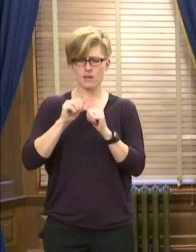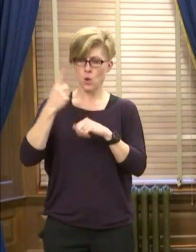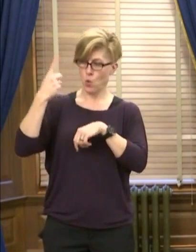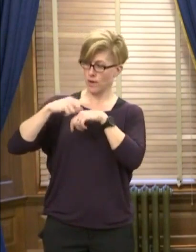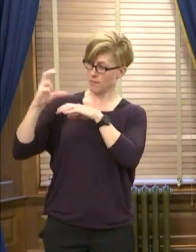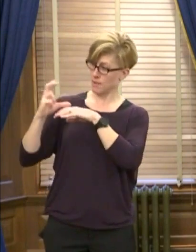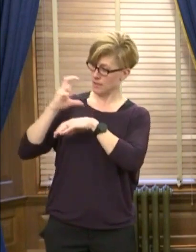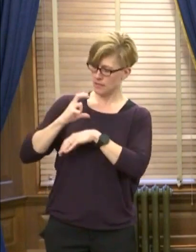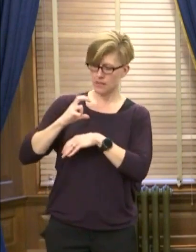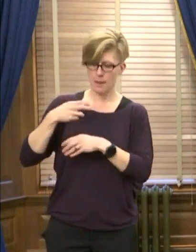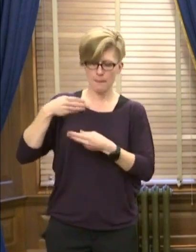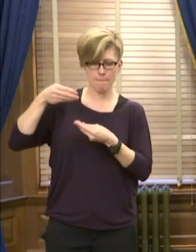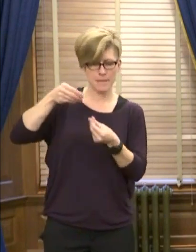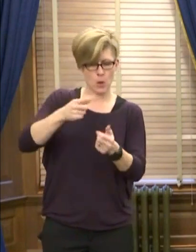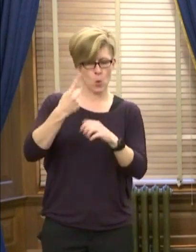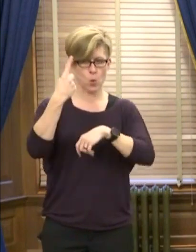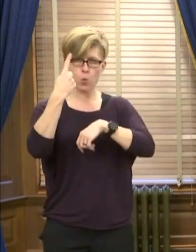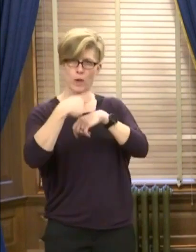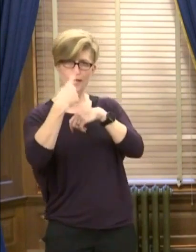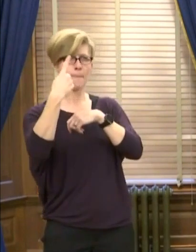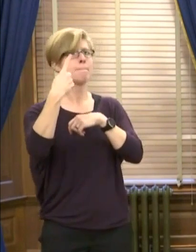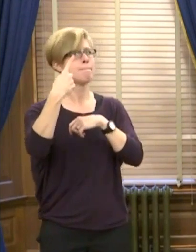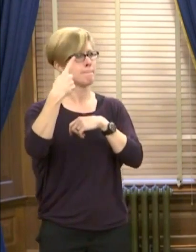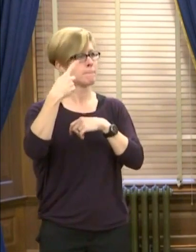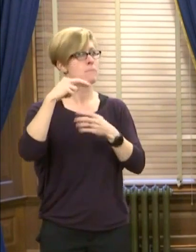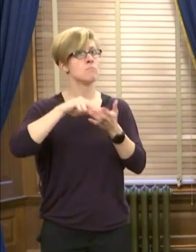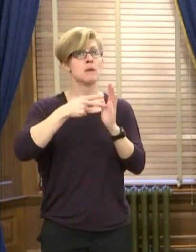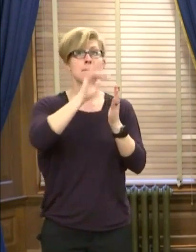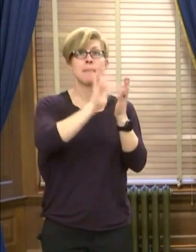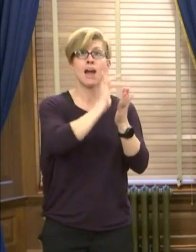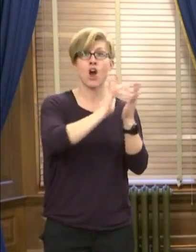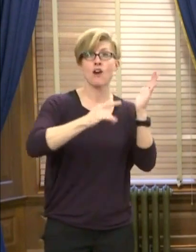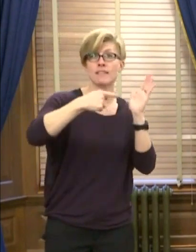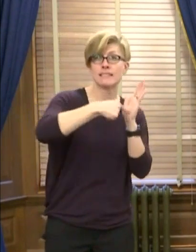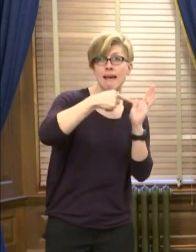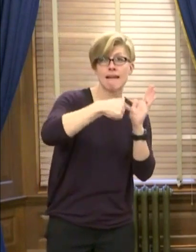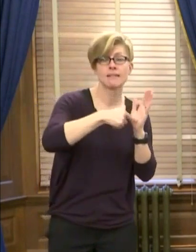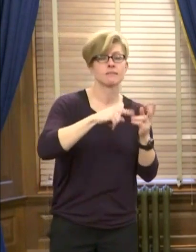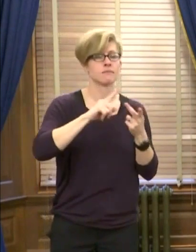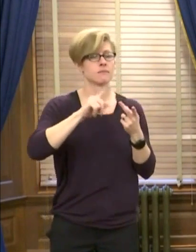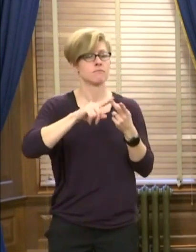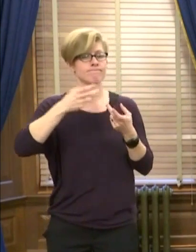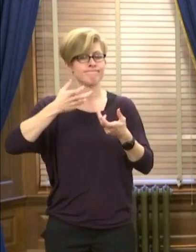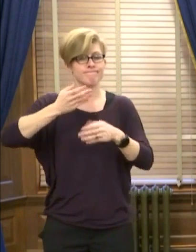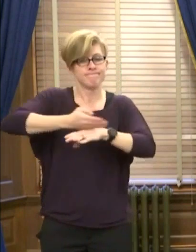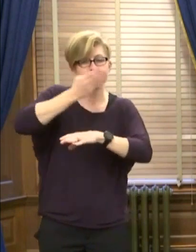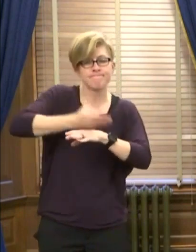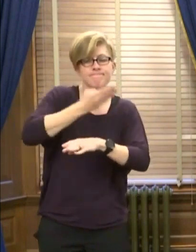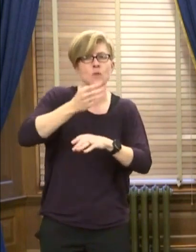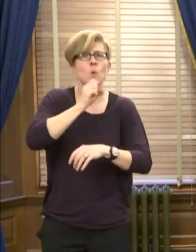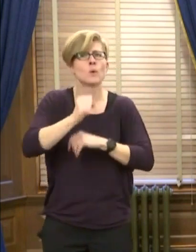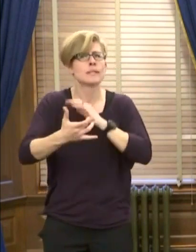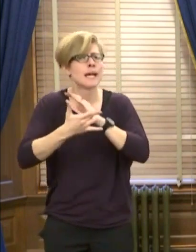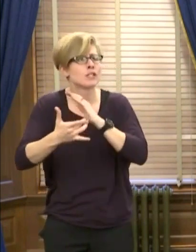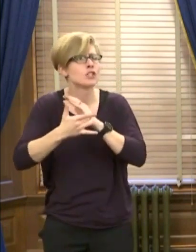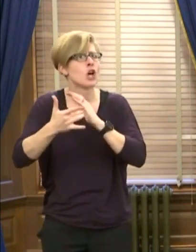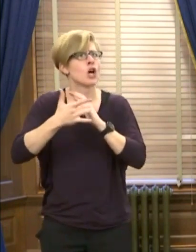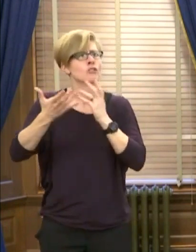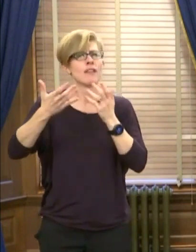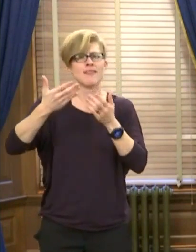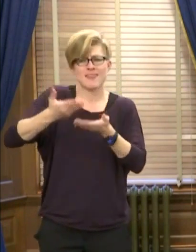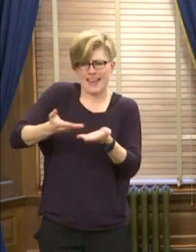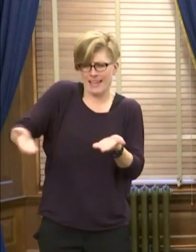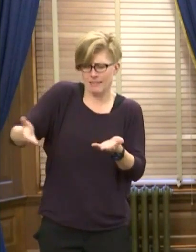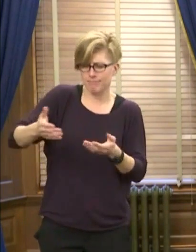one-time expenditures, whether that is paying down debt, that's investing in infrastructure, you know, backfilling,